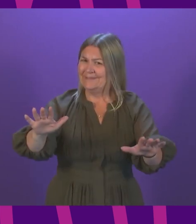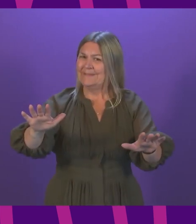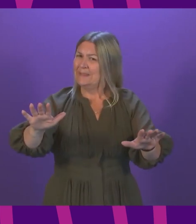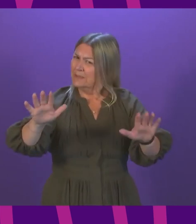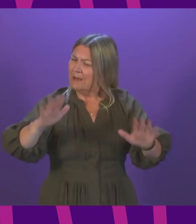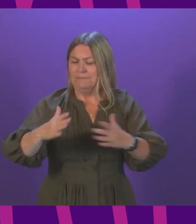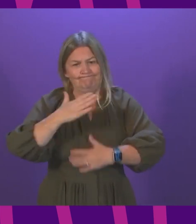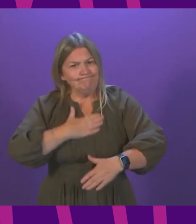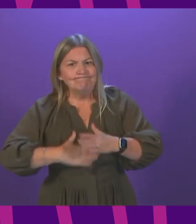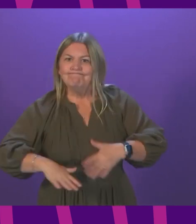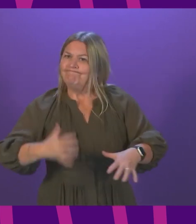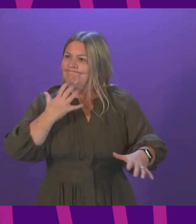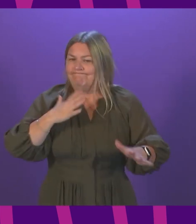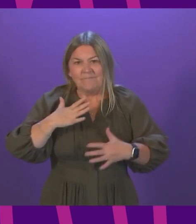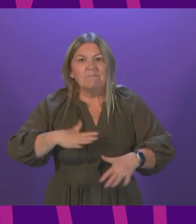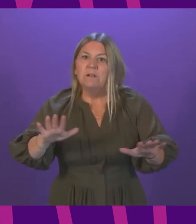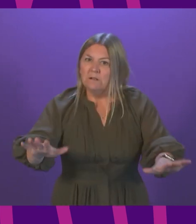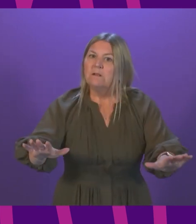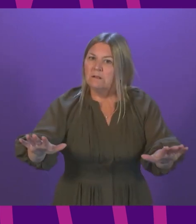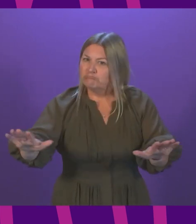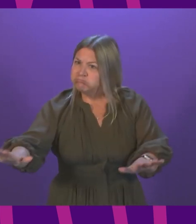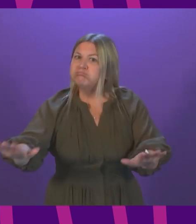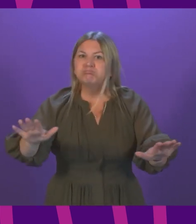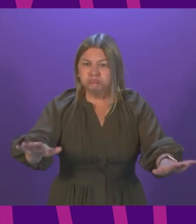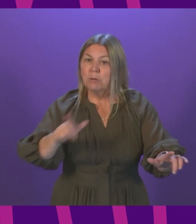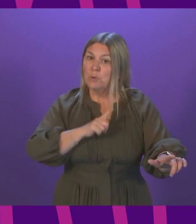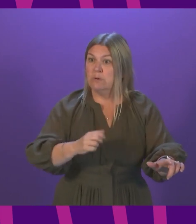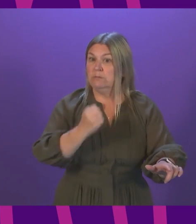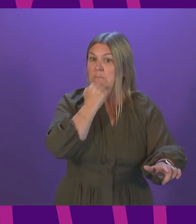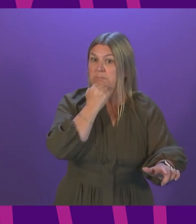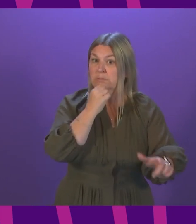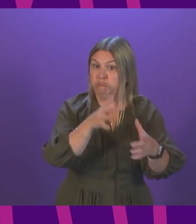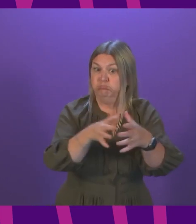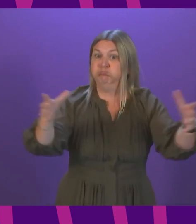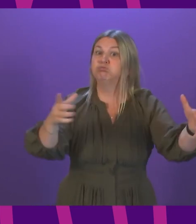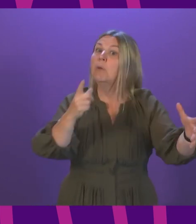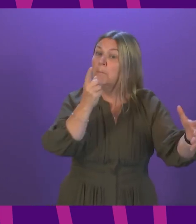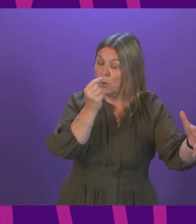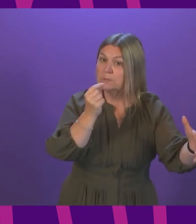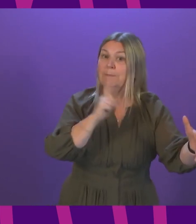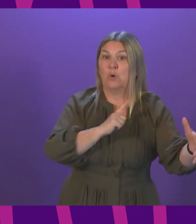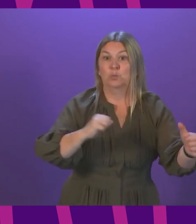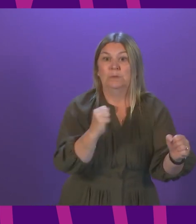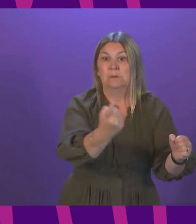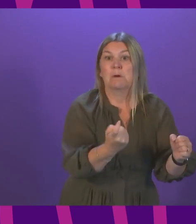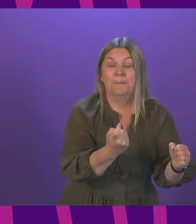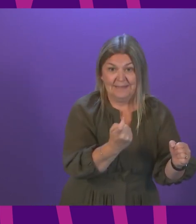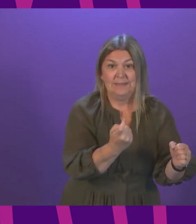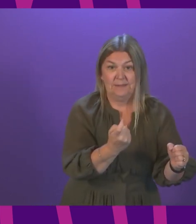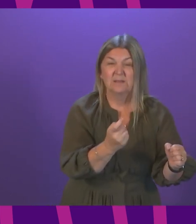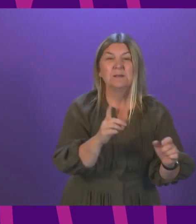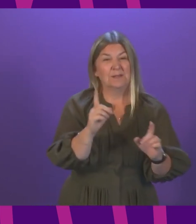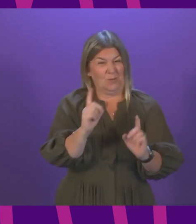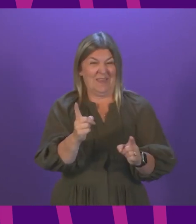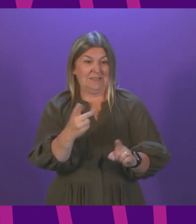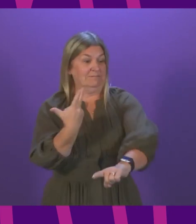pressure and there is a risk that cases will rise again as we enter winter. In our view, a vaccine certification scheme is a proportionate